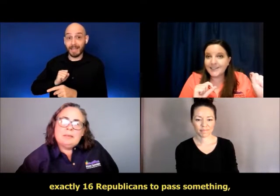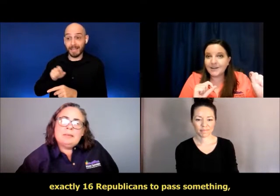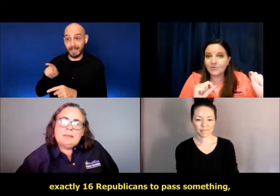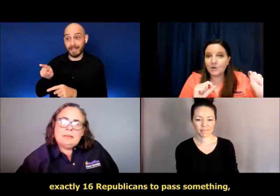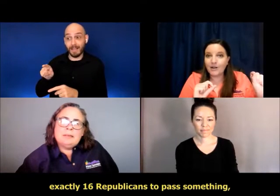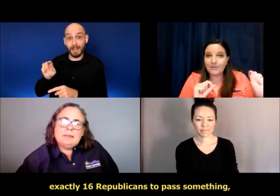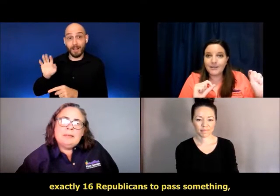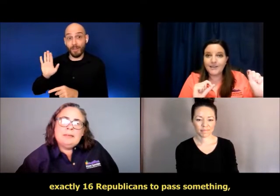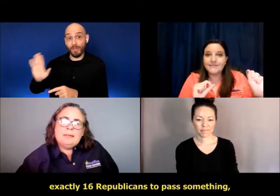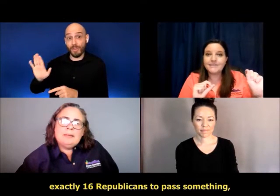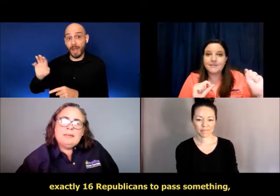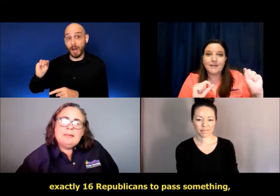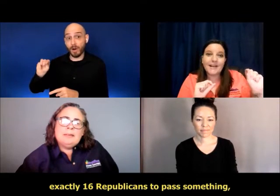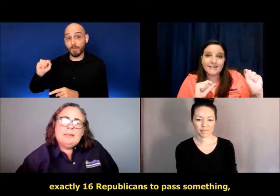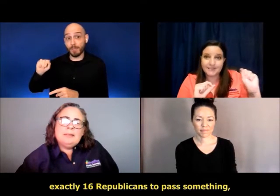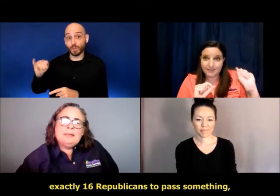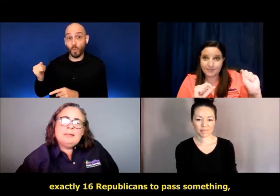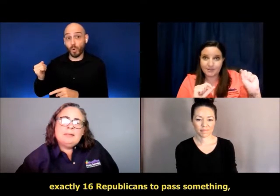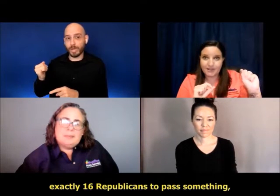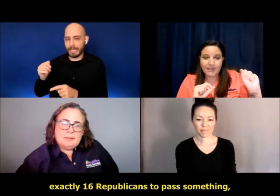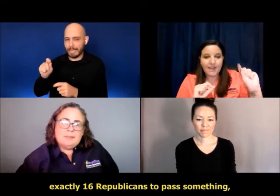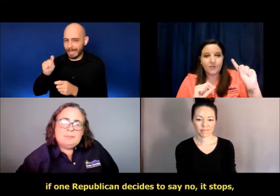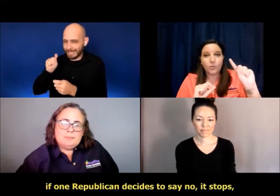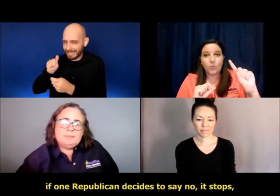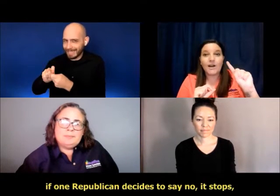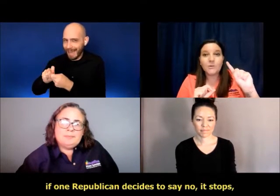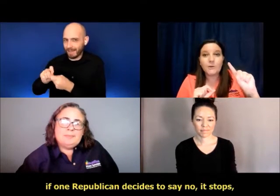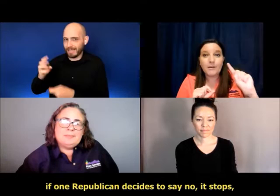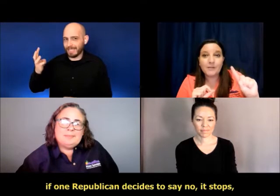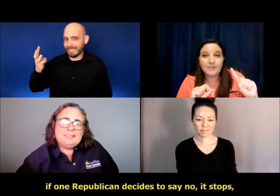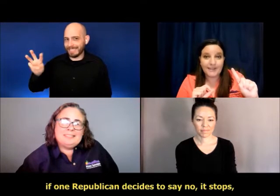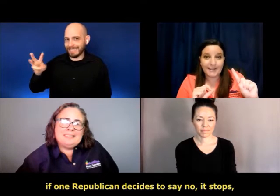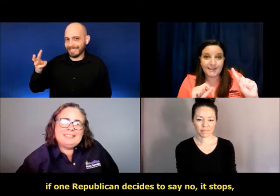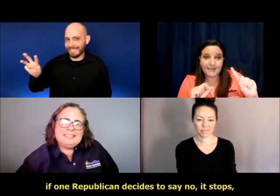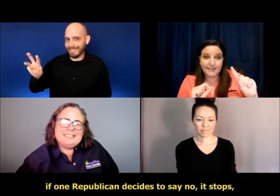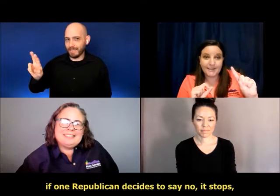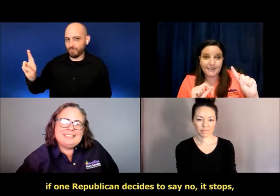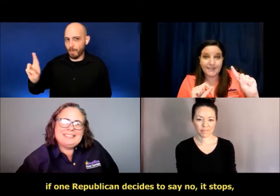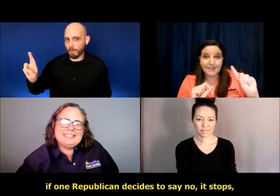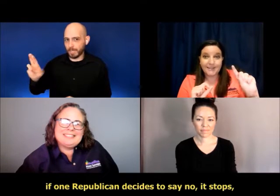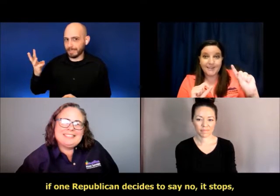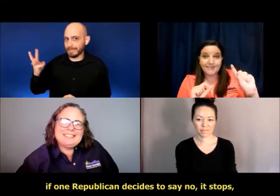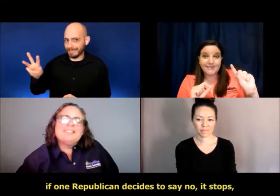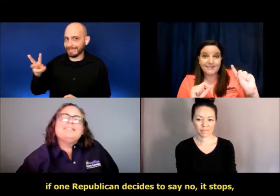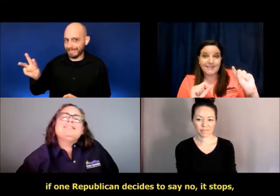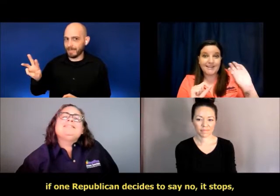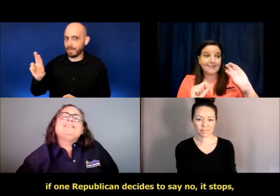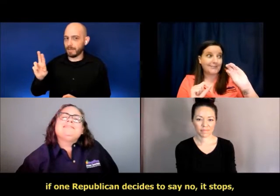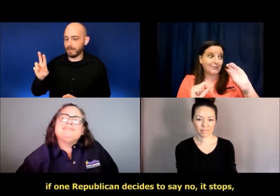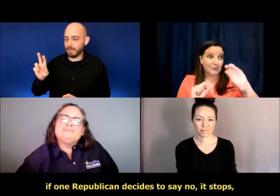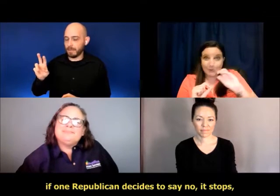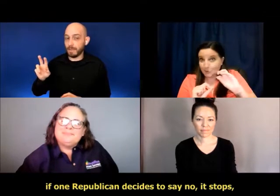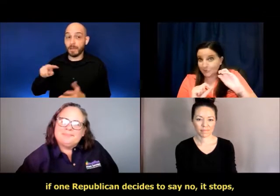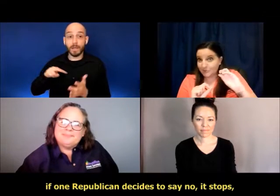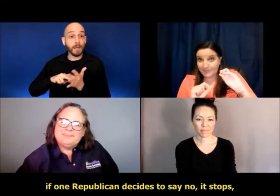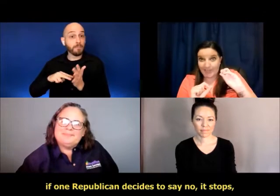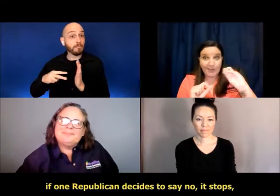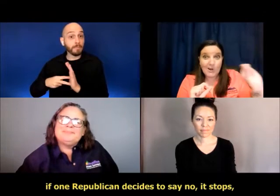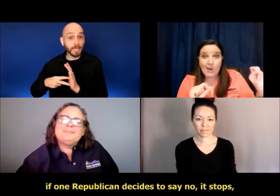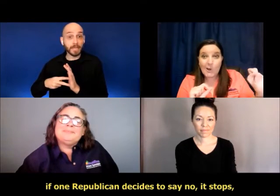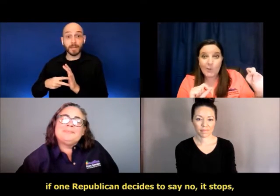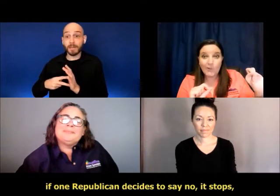Republicans to pass something. If one Republican decides to